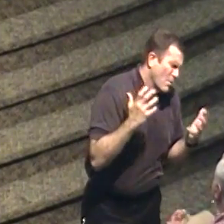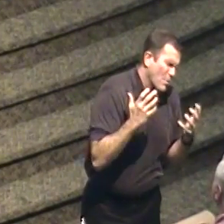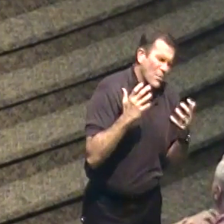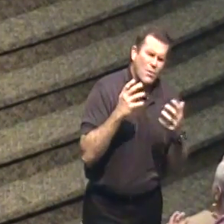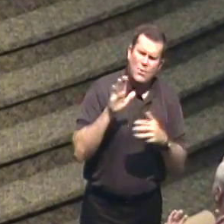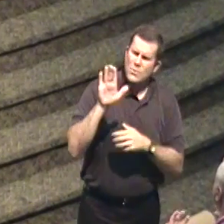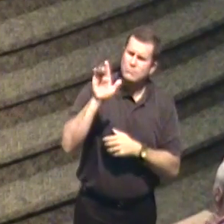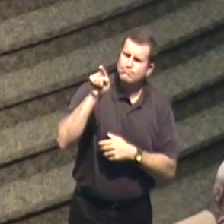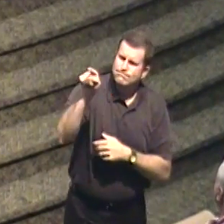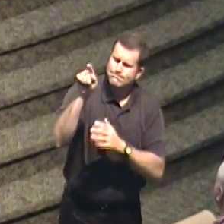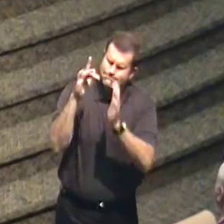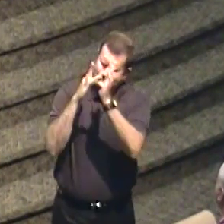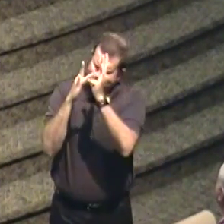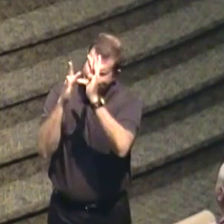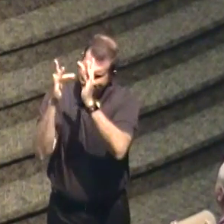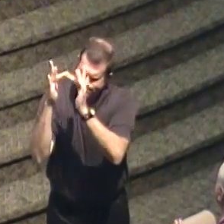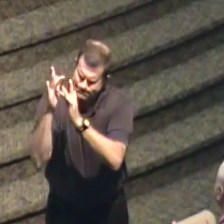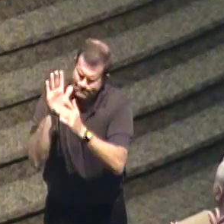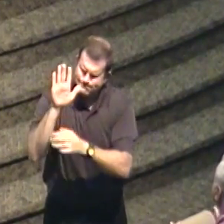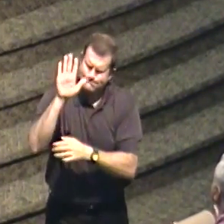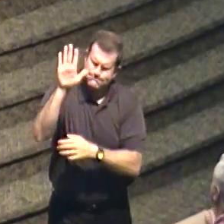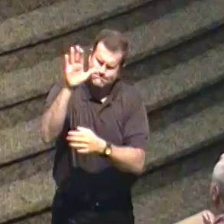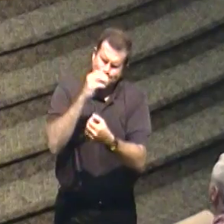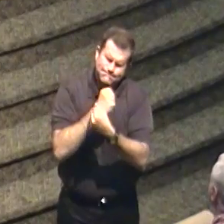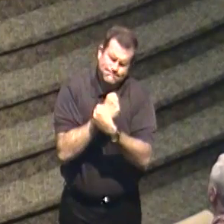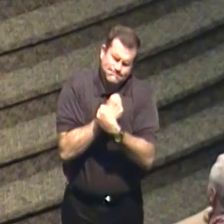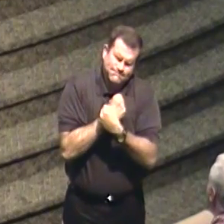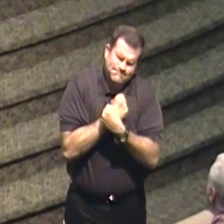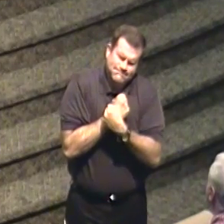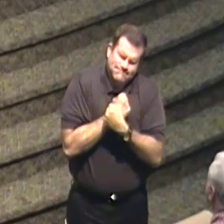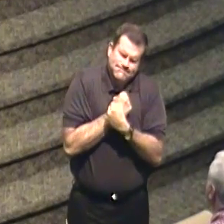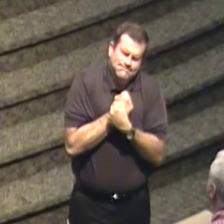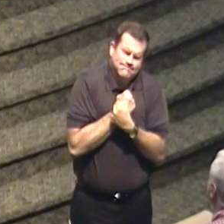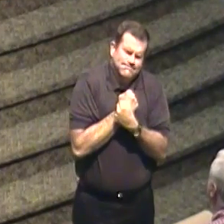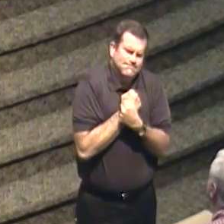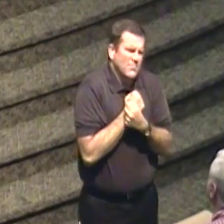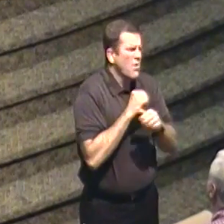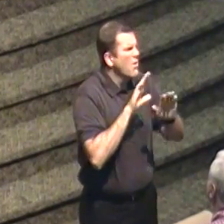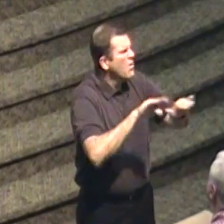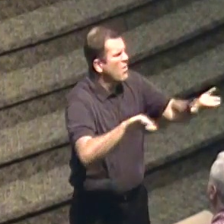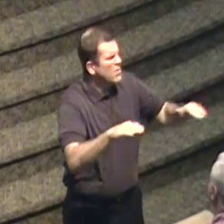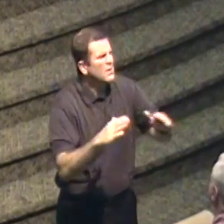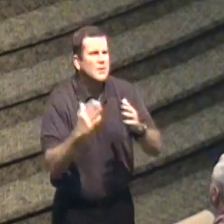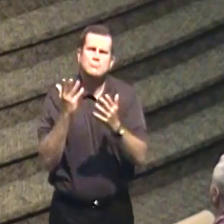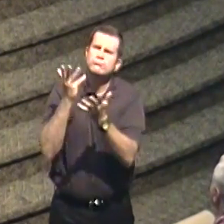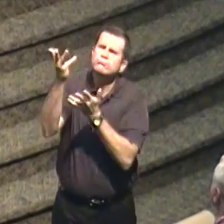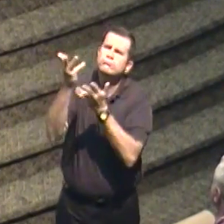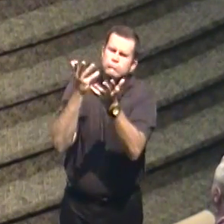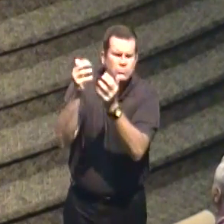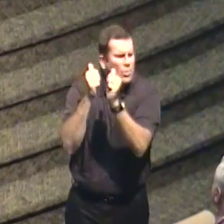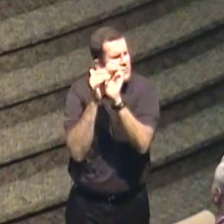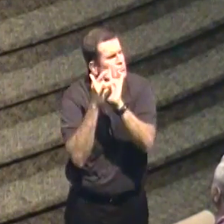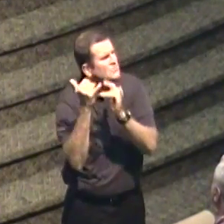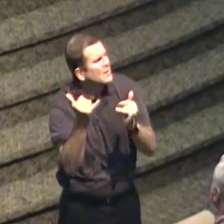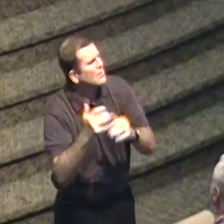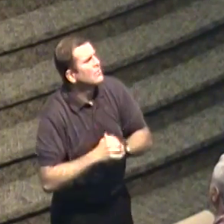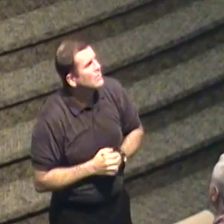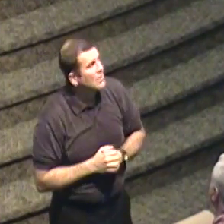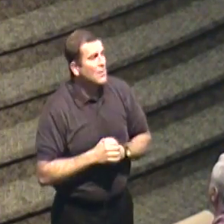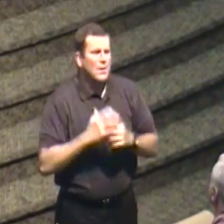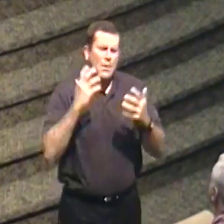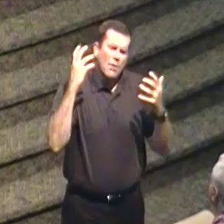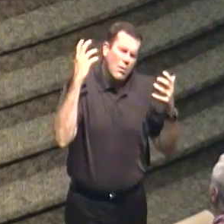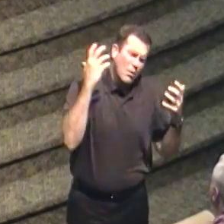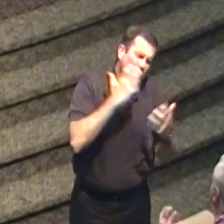Sing it to him. Oh, the love of Jesus. One more